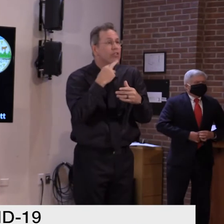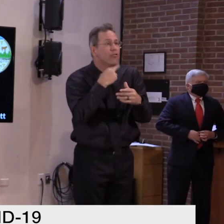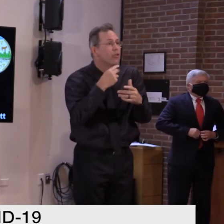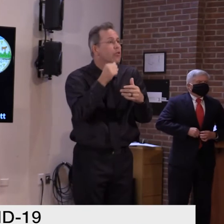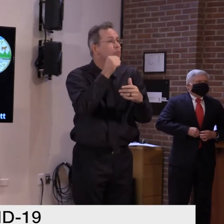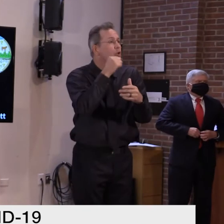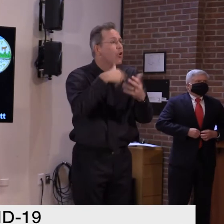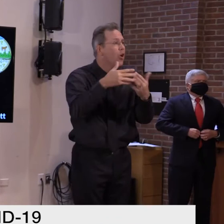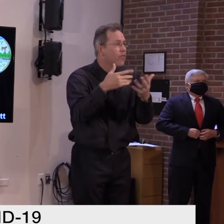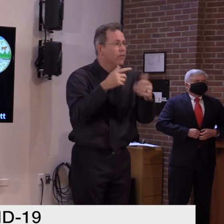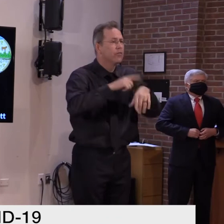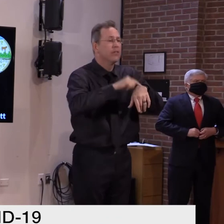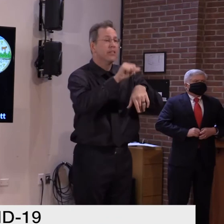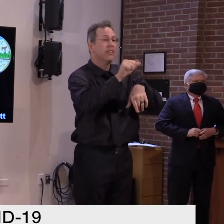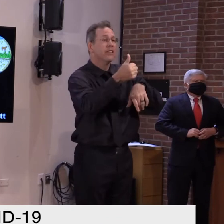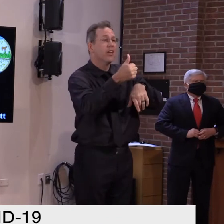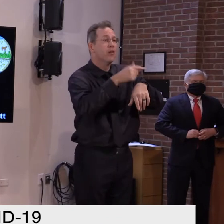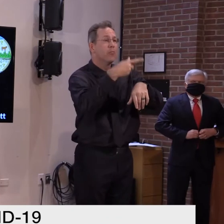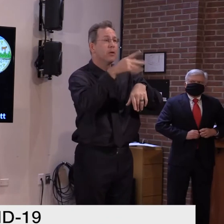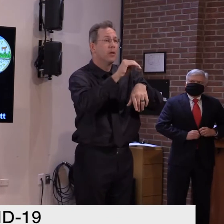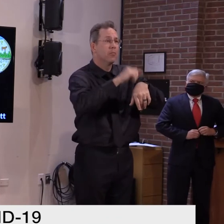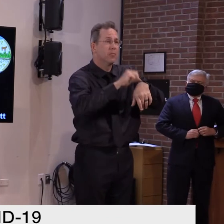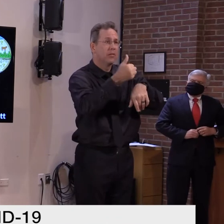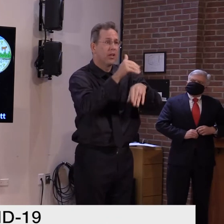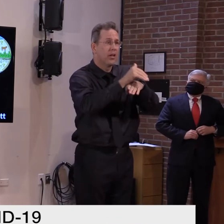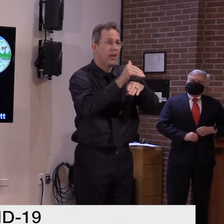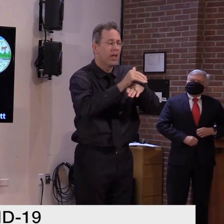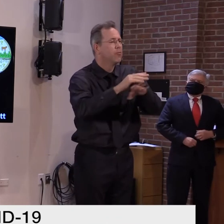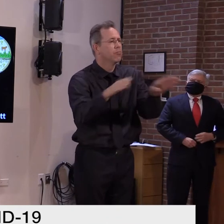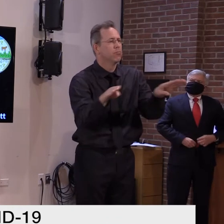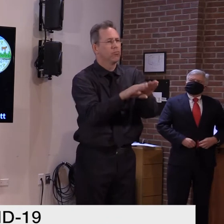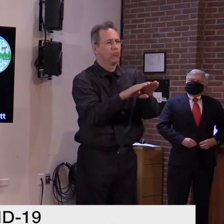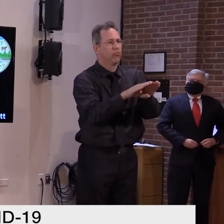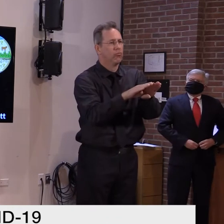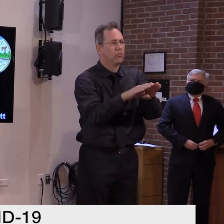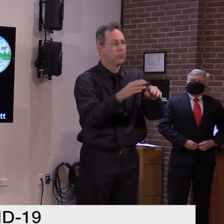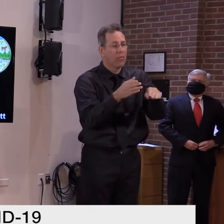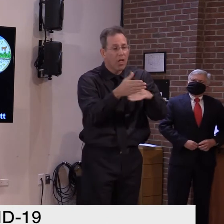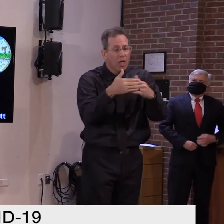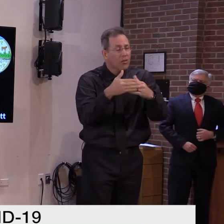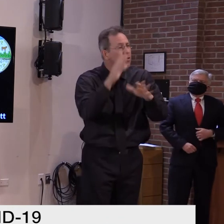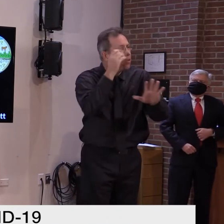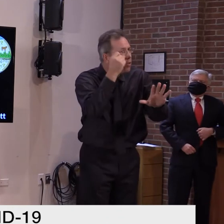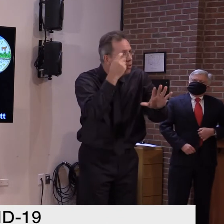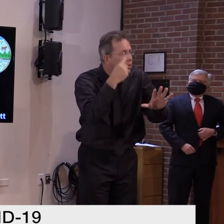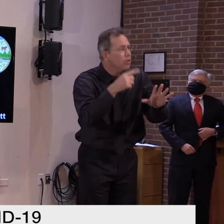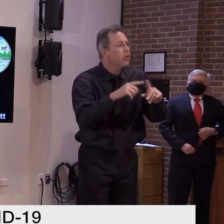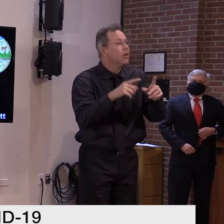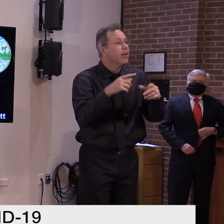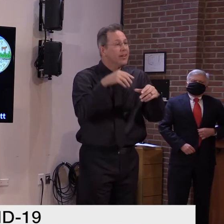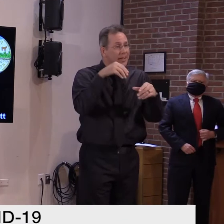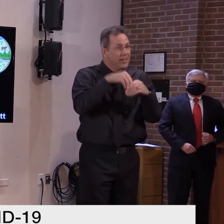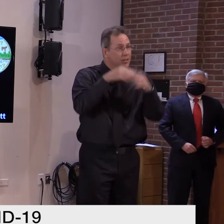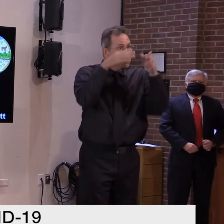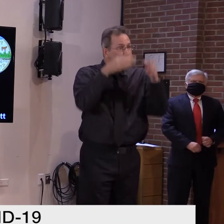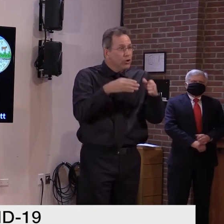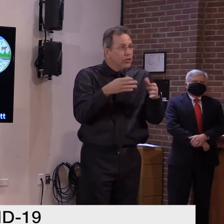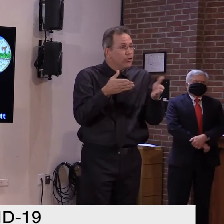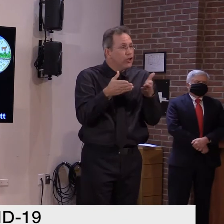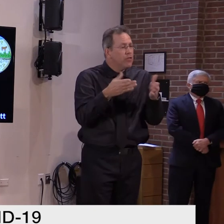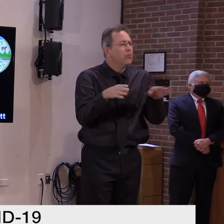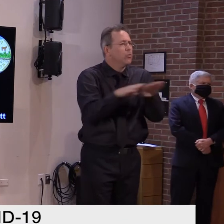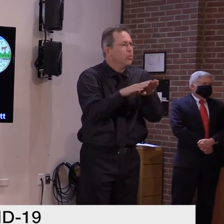Restaurants, however, can remain open, but are required to close in-person service at 10 p.m. each night,